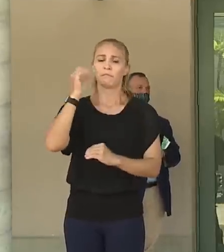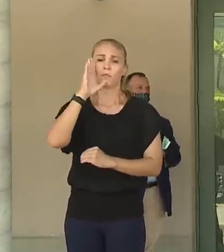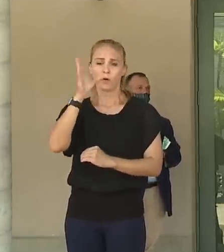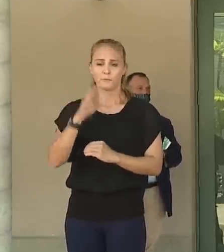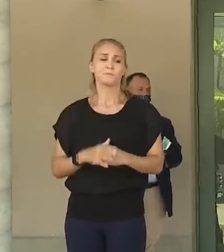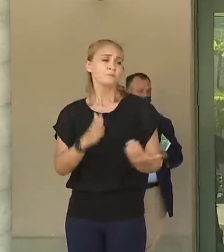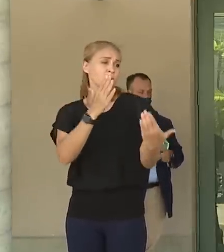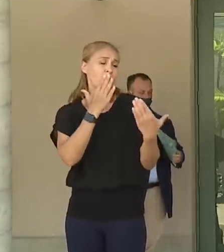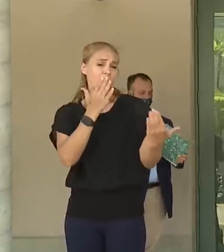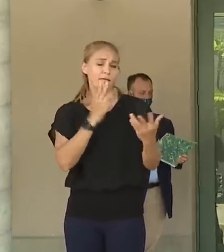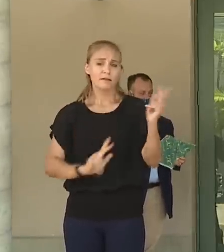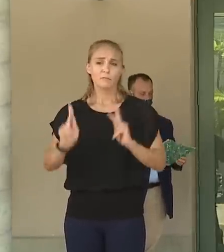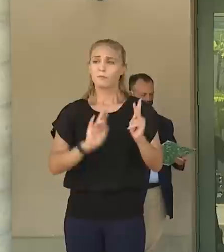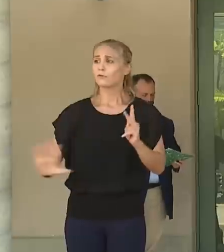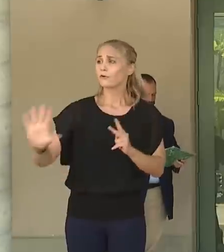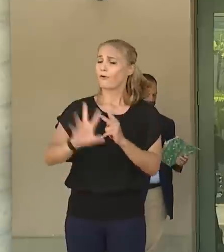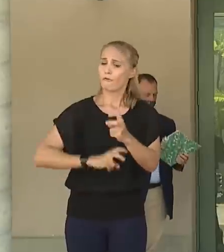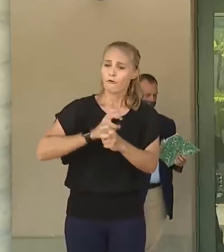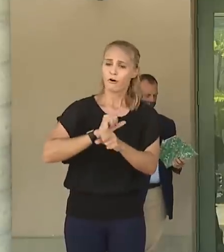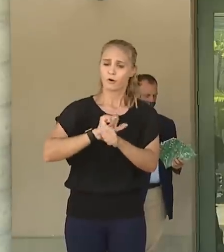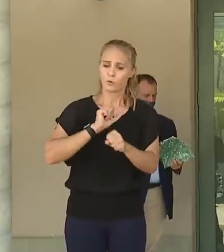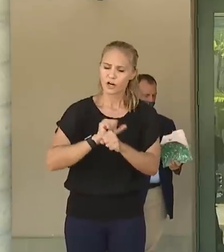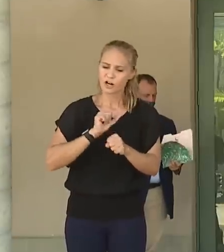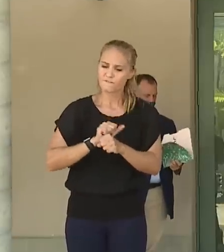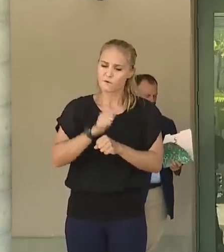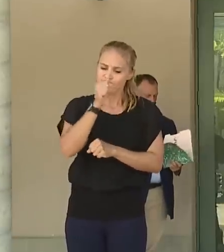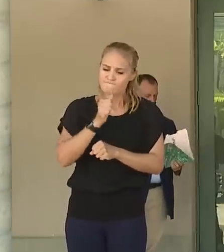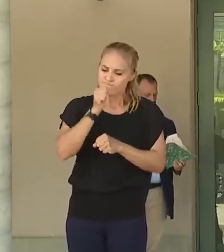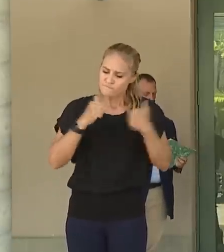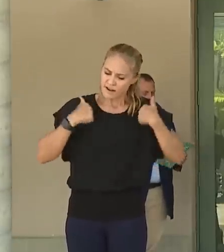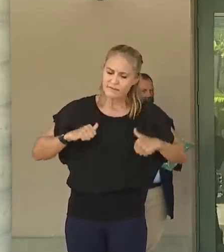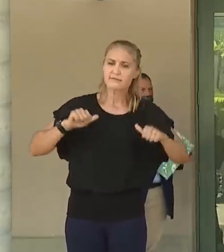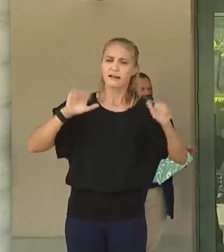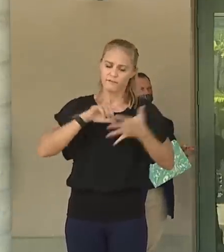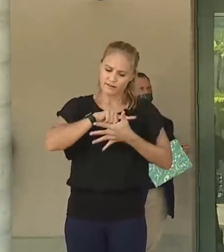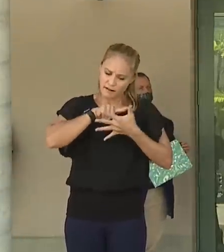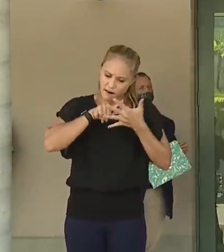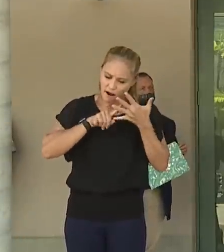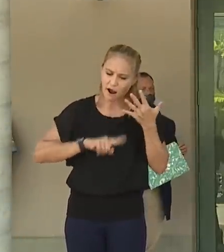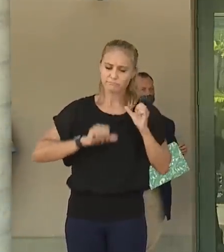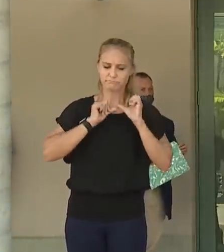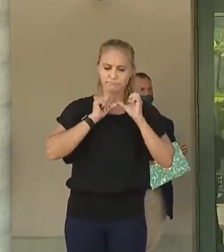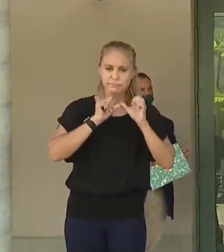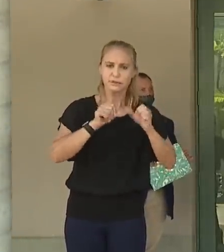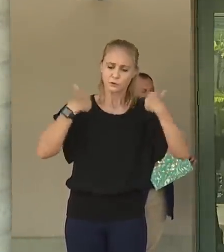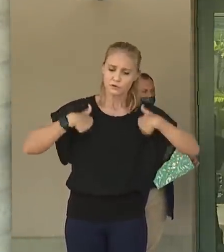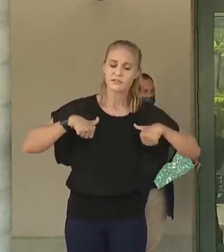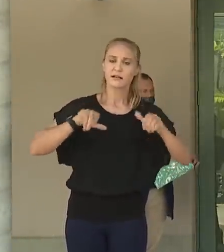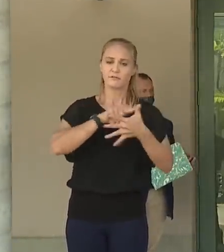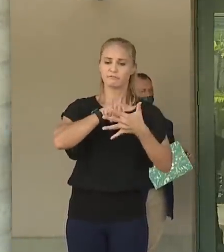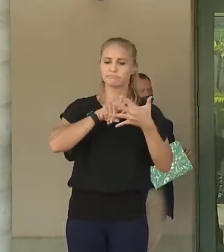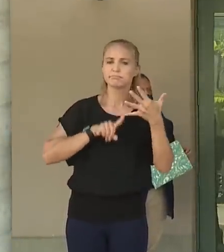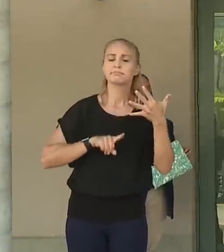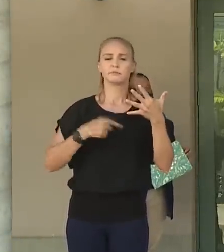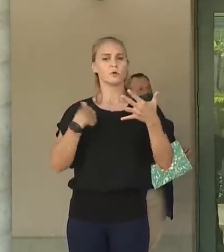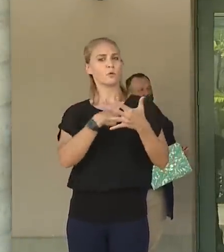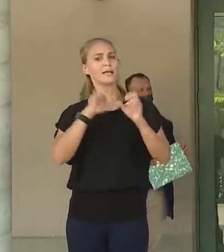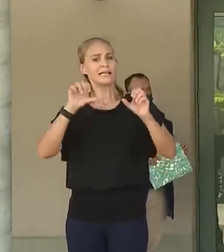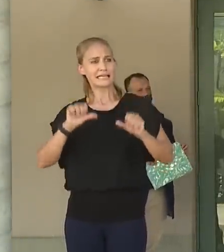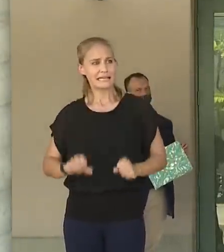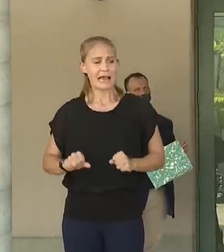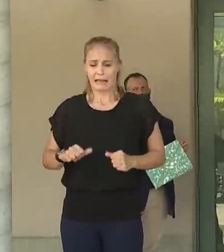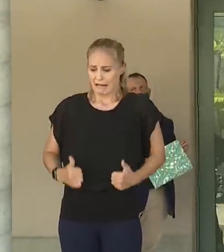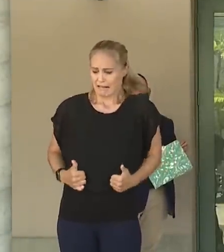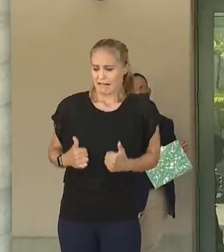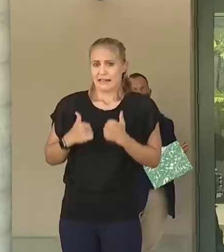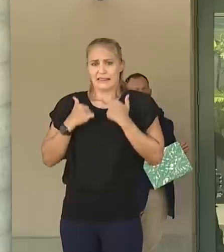I want to thank everyone for their hard work for digging deep for the sacrifices they made and are making to make sure that we can live with this